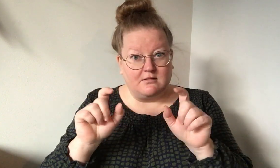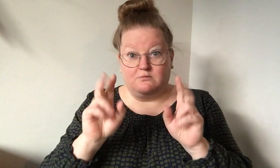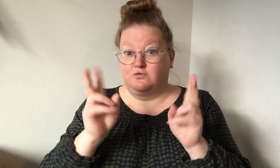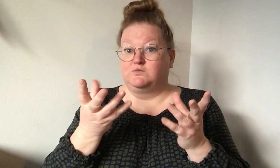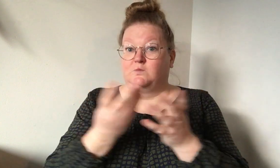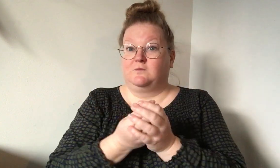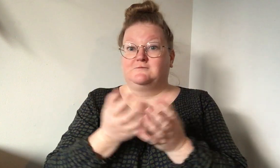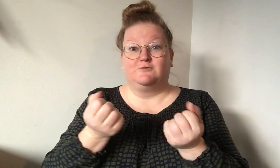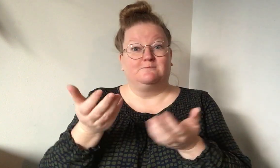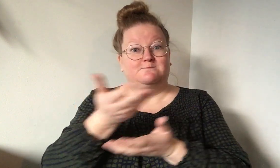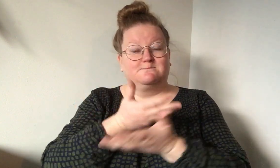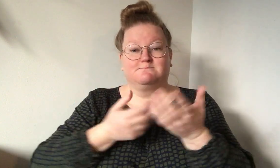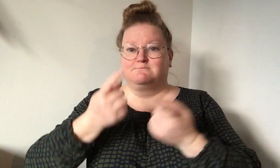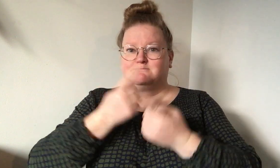and say